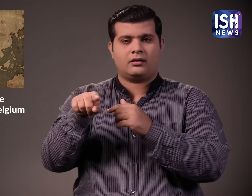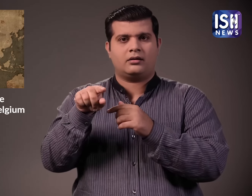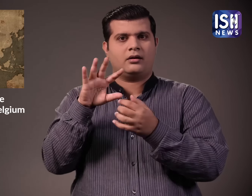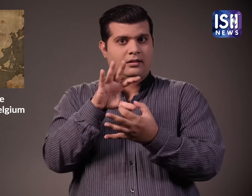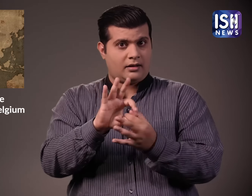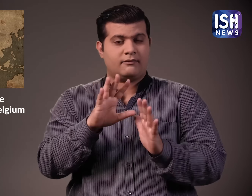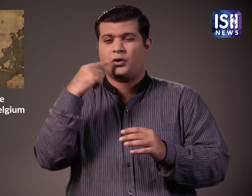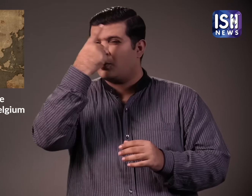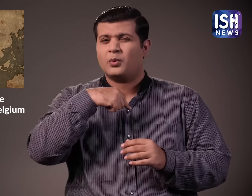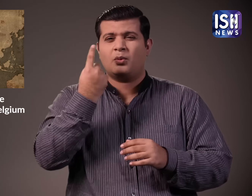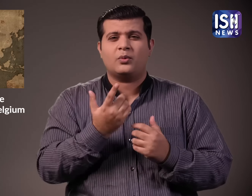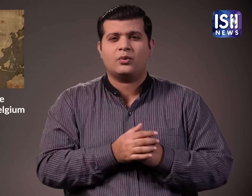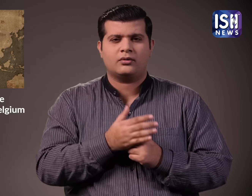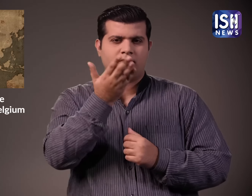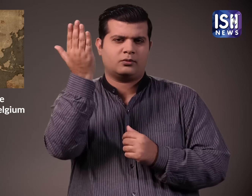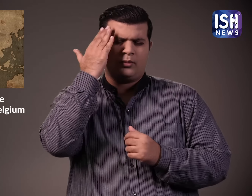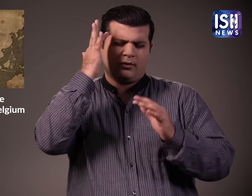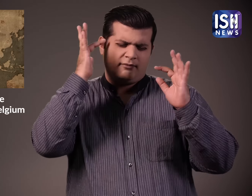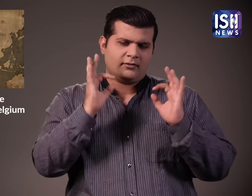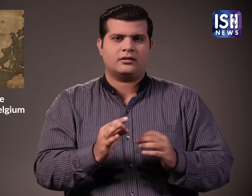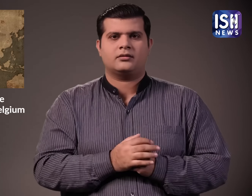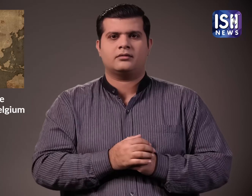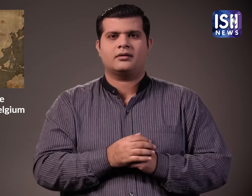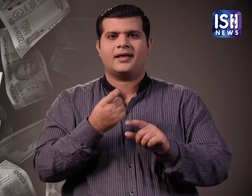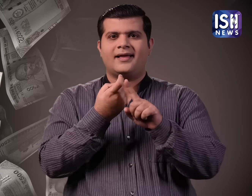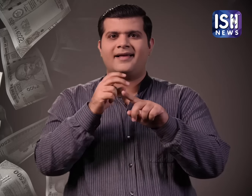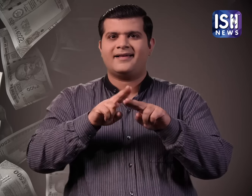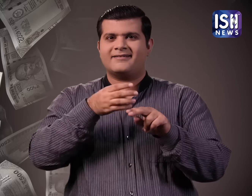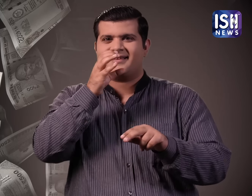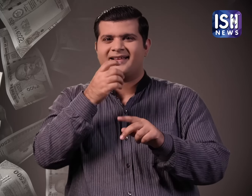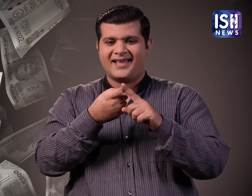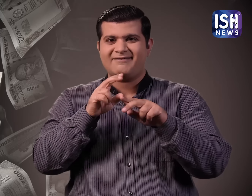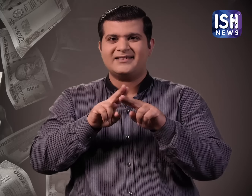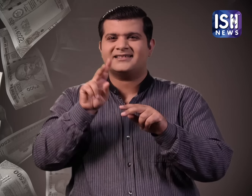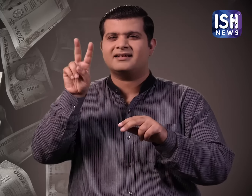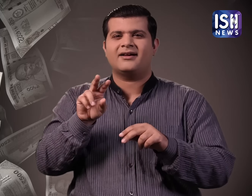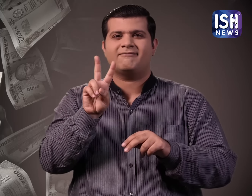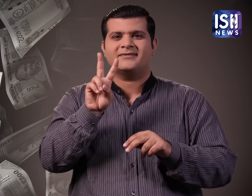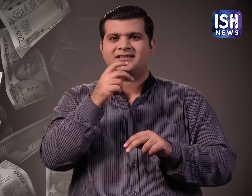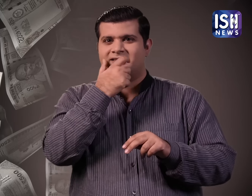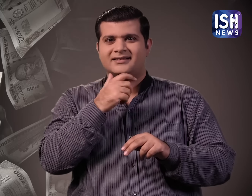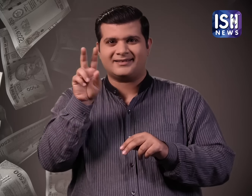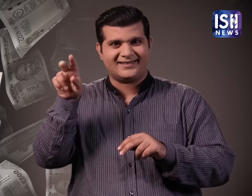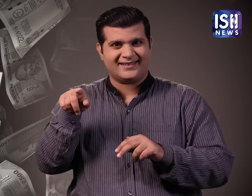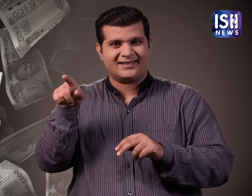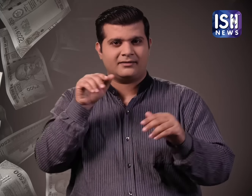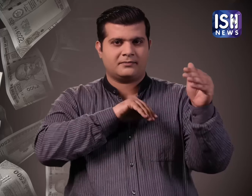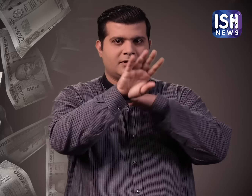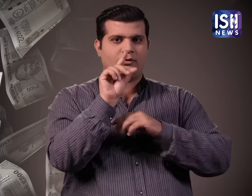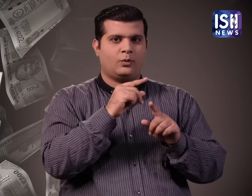politicians and criminals who escaped the country? You might know this person very well. The Kingfisher owner